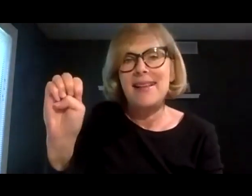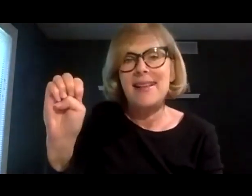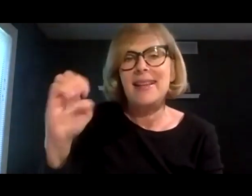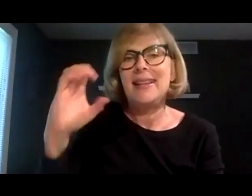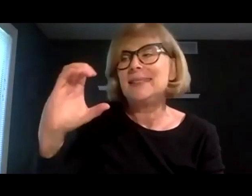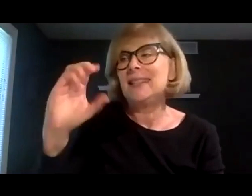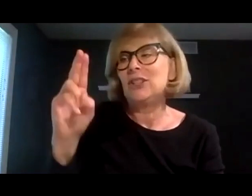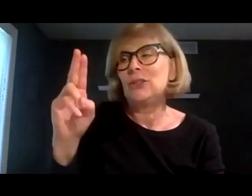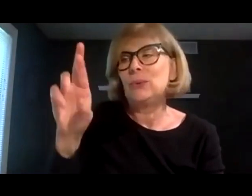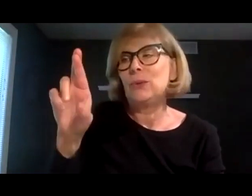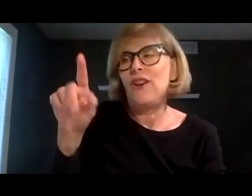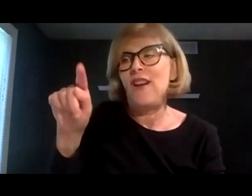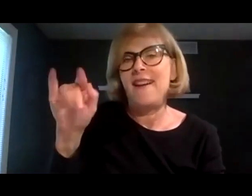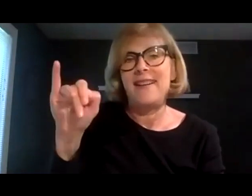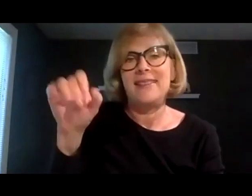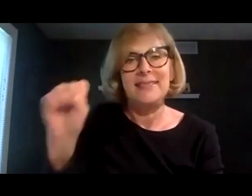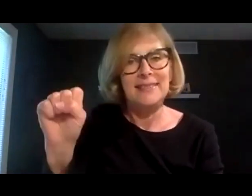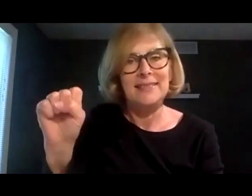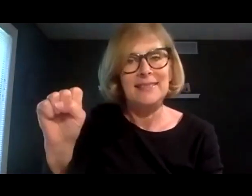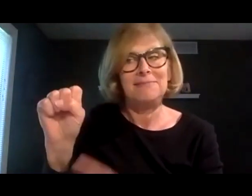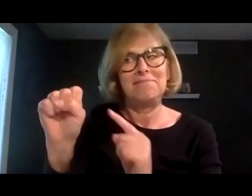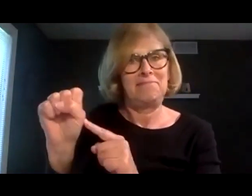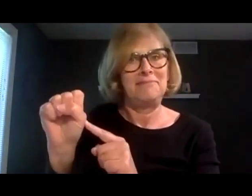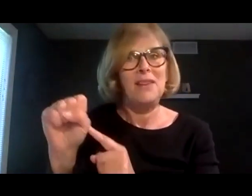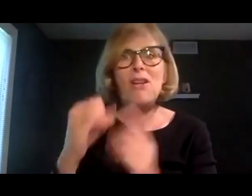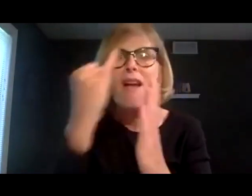illustrated by Laura Cornell